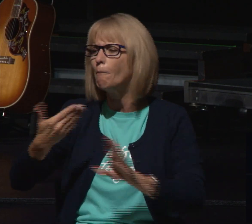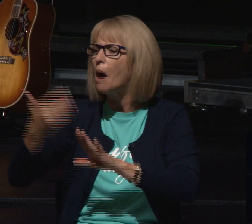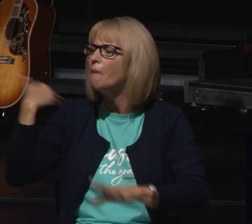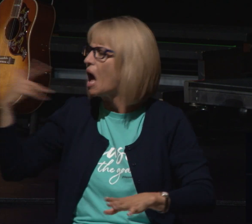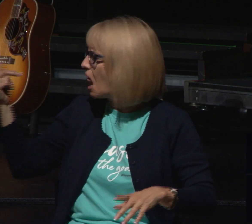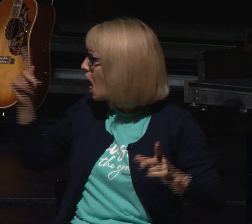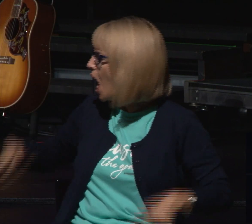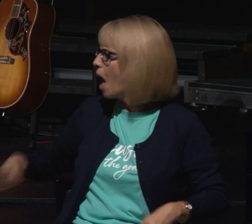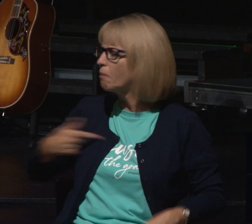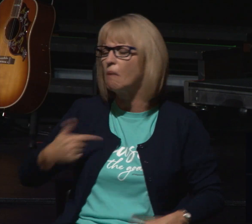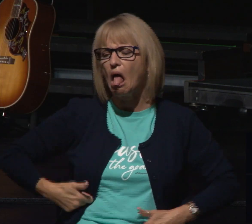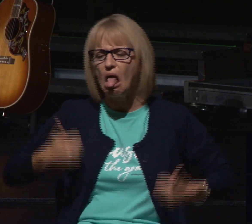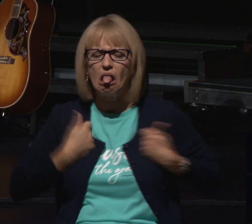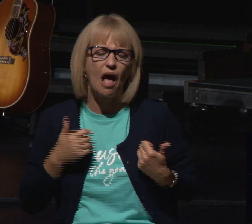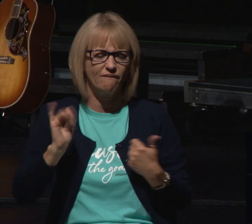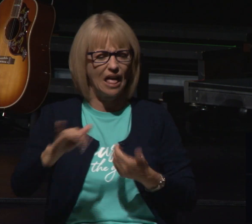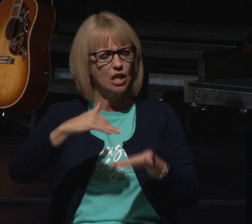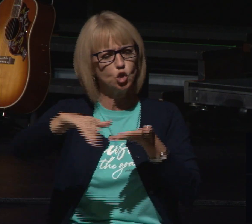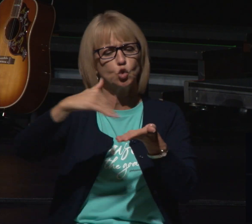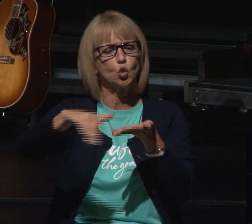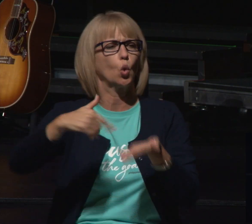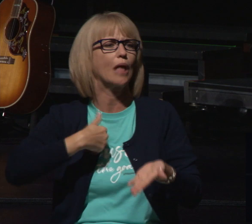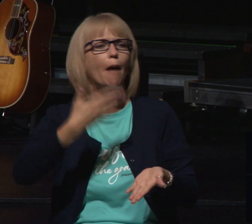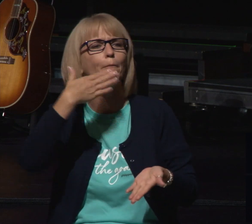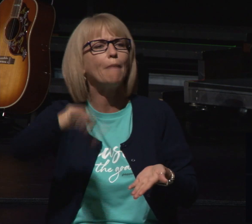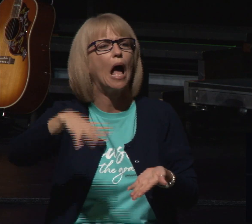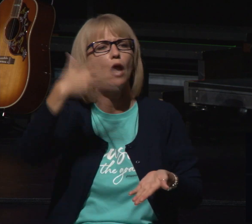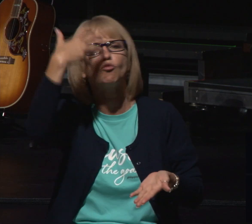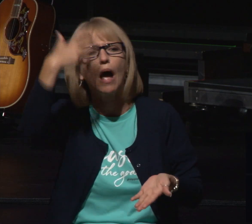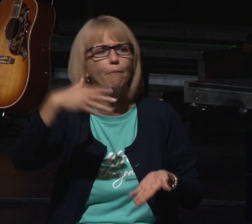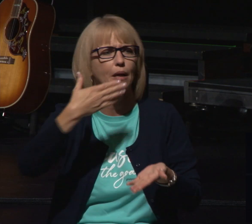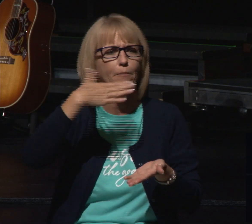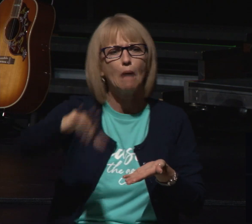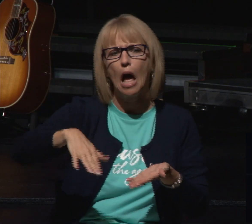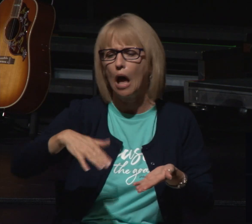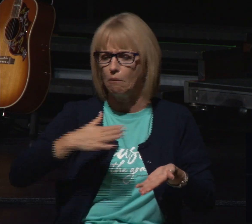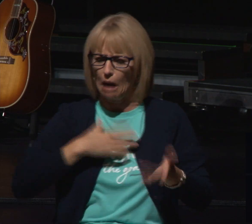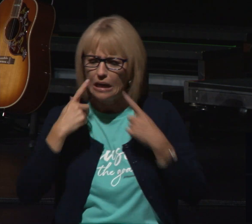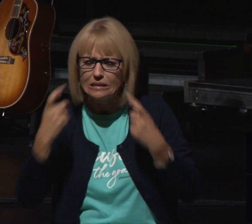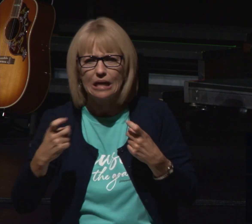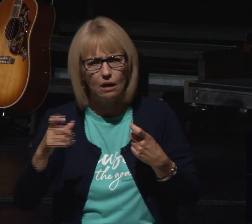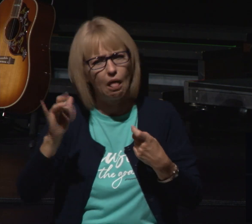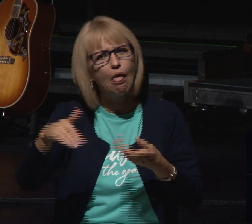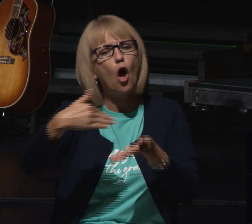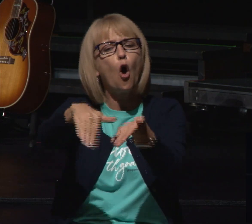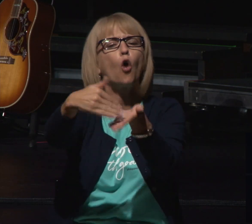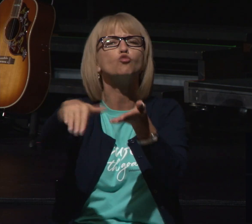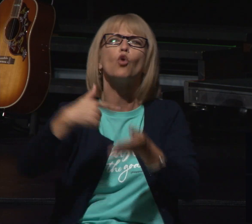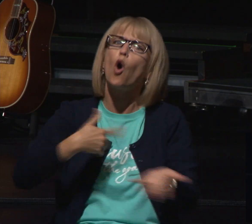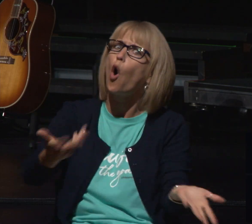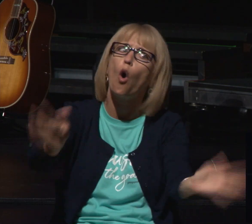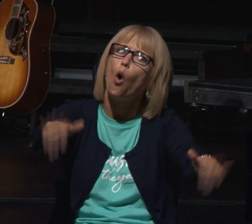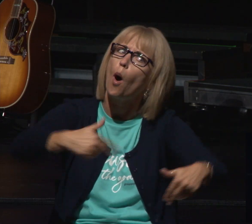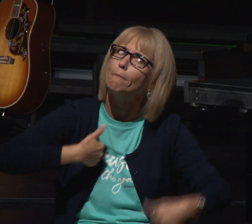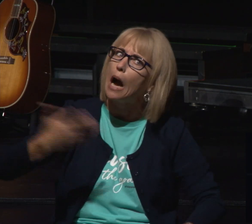excuse for sin or an excuse for our behavior going forward it's hard to move forward with it many of things have happened